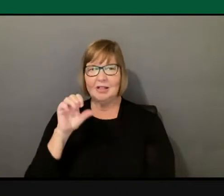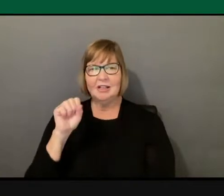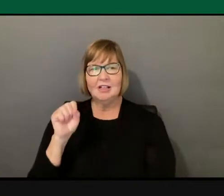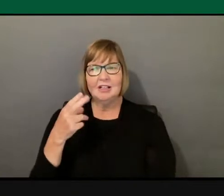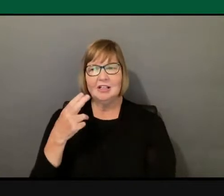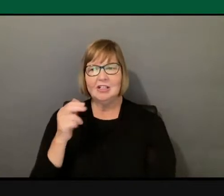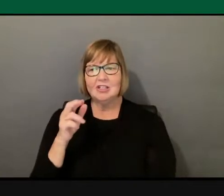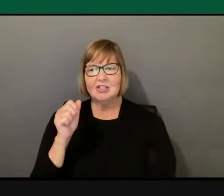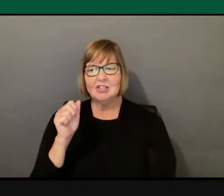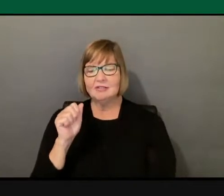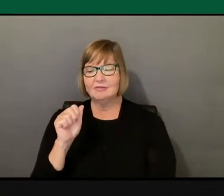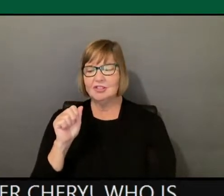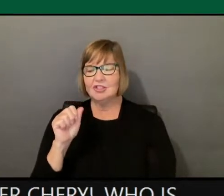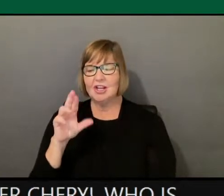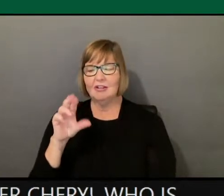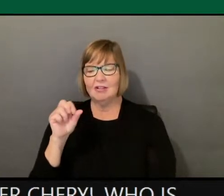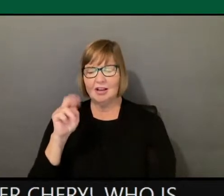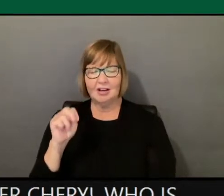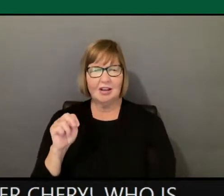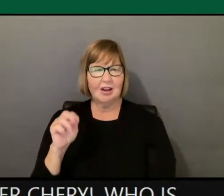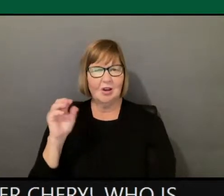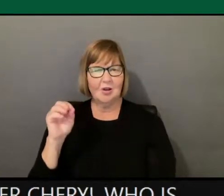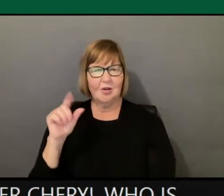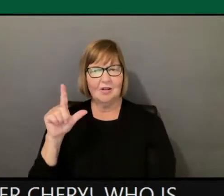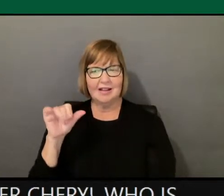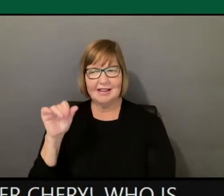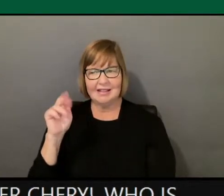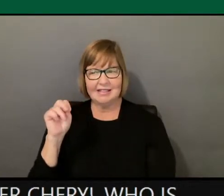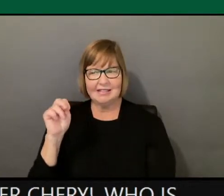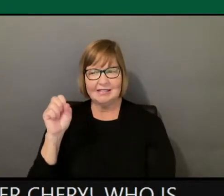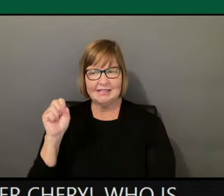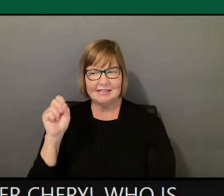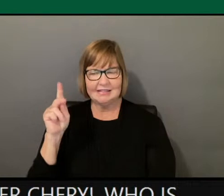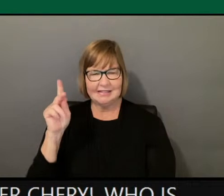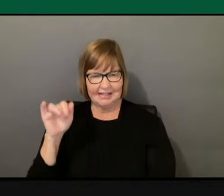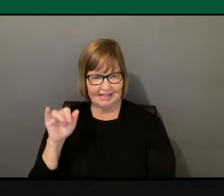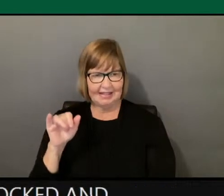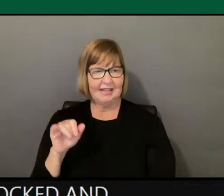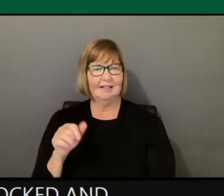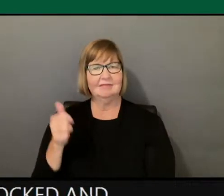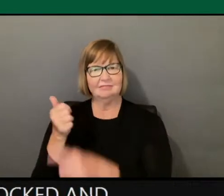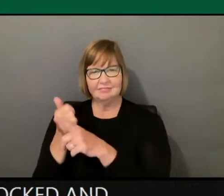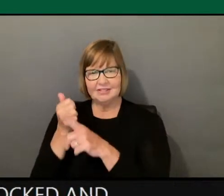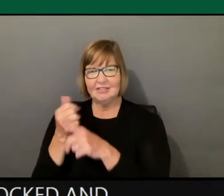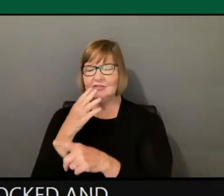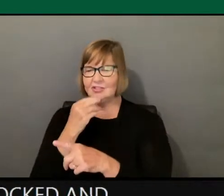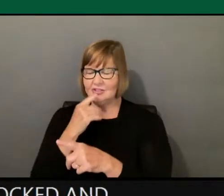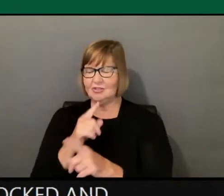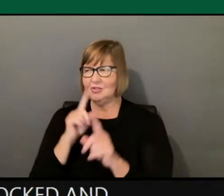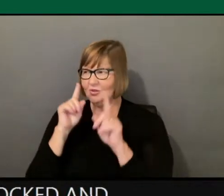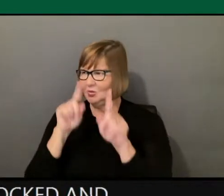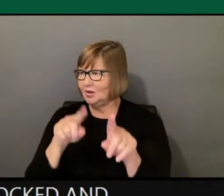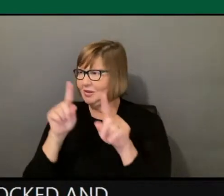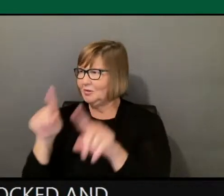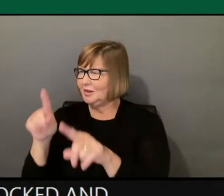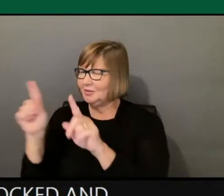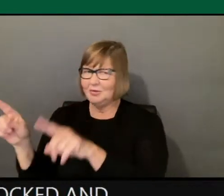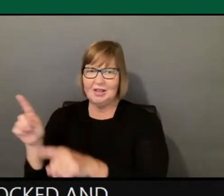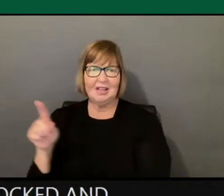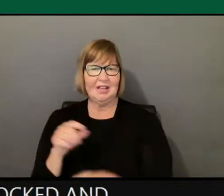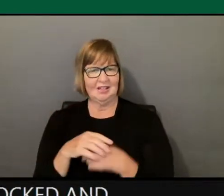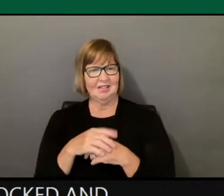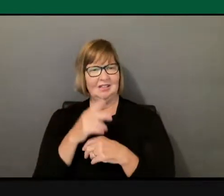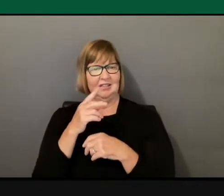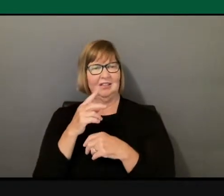and who was shocked and dismayed to see all the anti-Semitic, Islamophobic rhetoric that was just